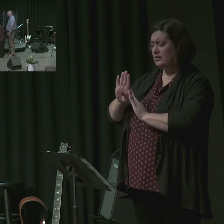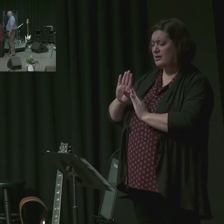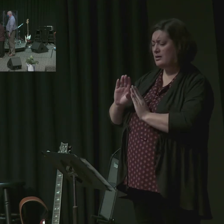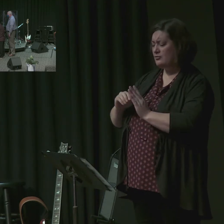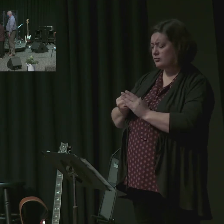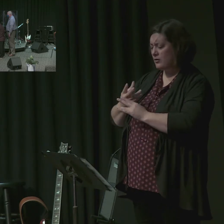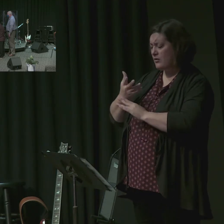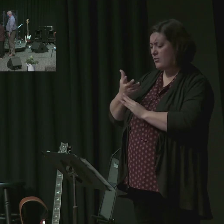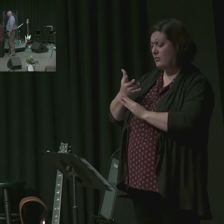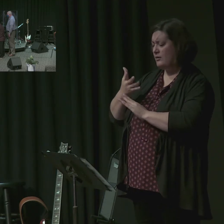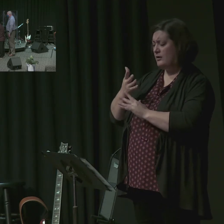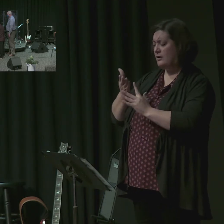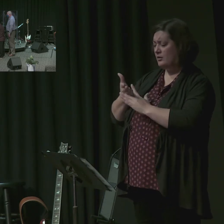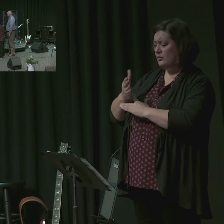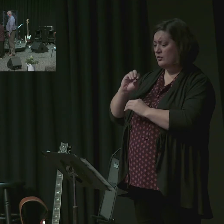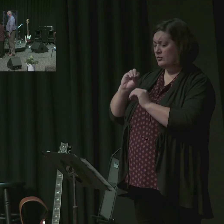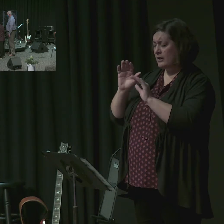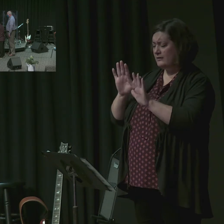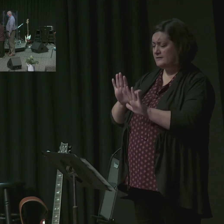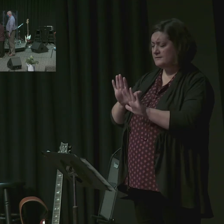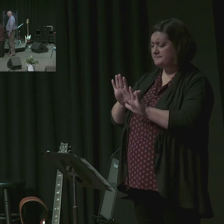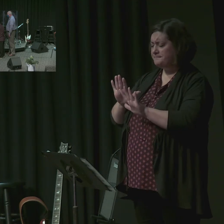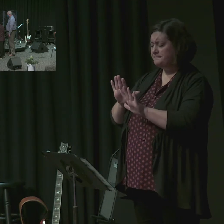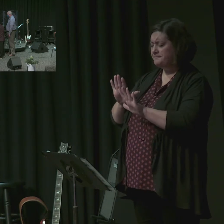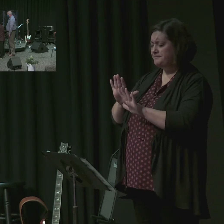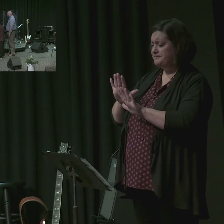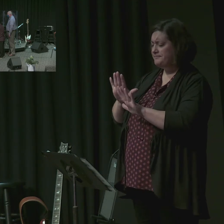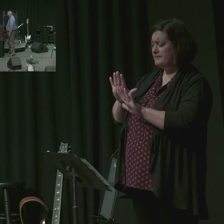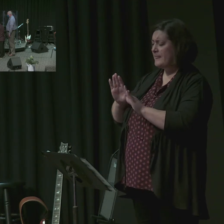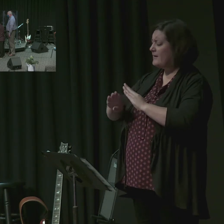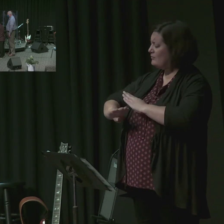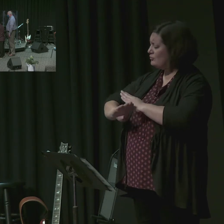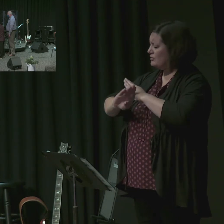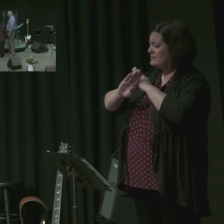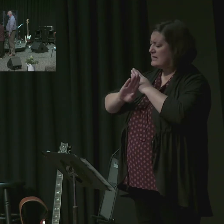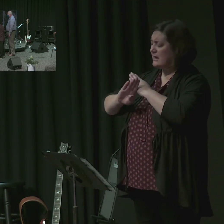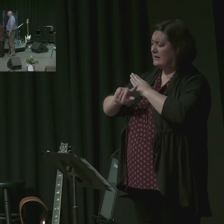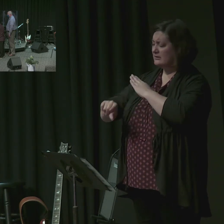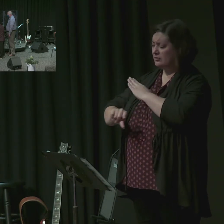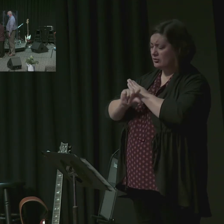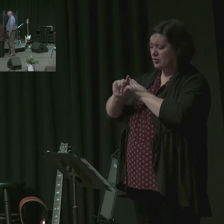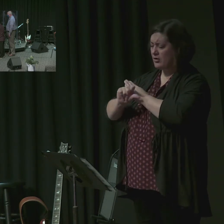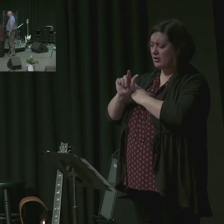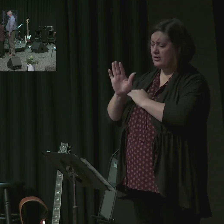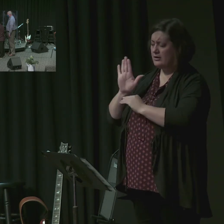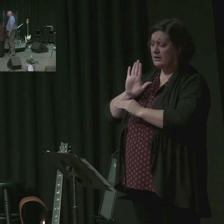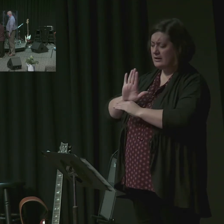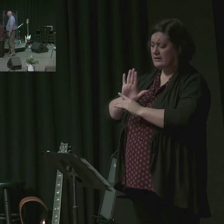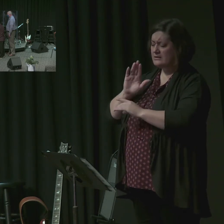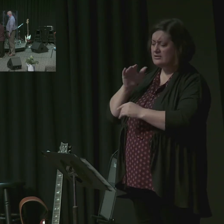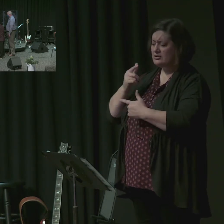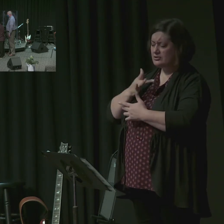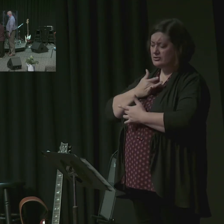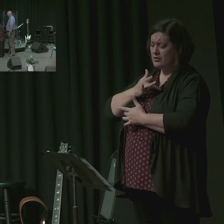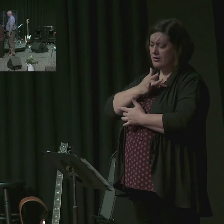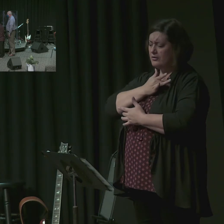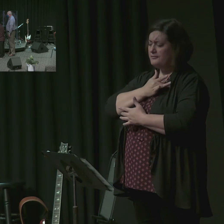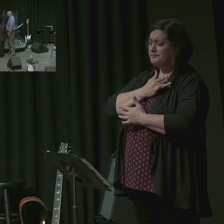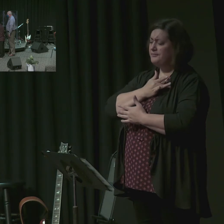mature him, grow him, Father, in grace. We pray that you would protect him, that you would guard his heart as he